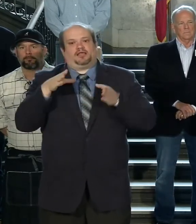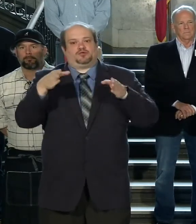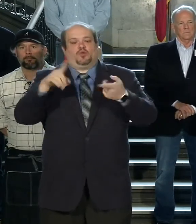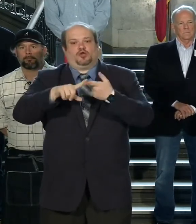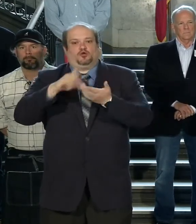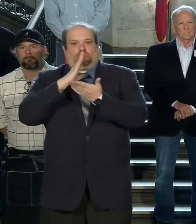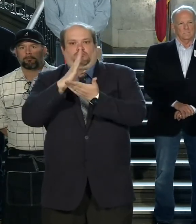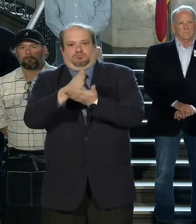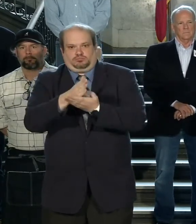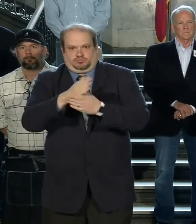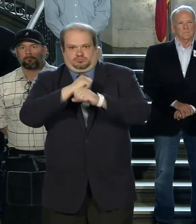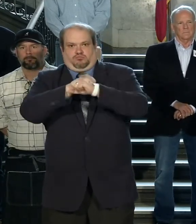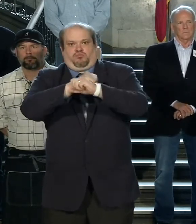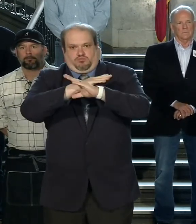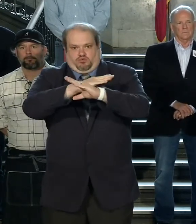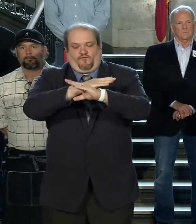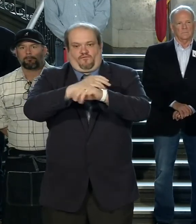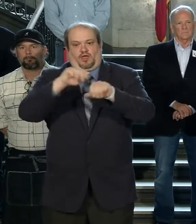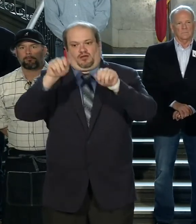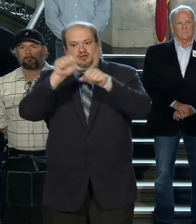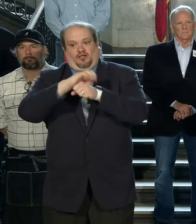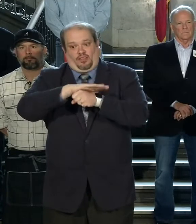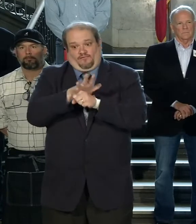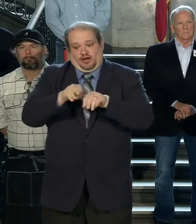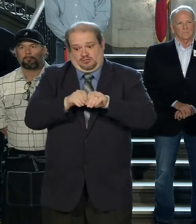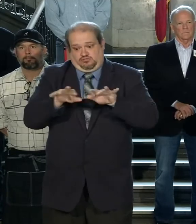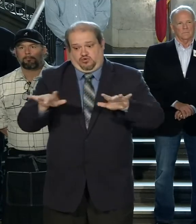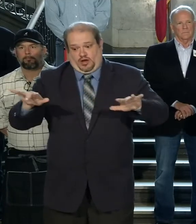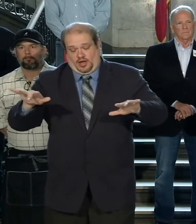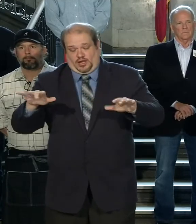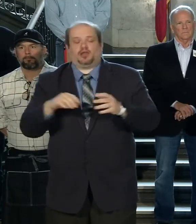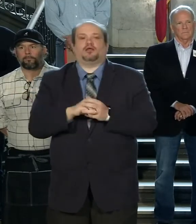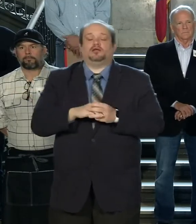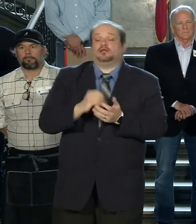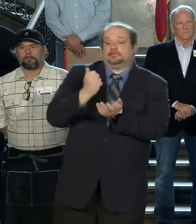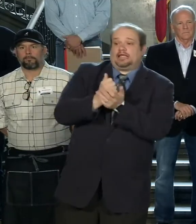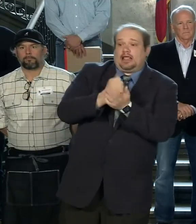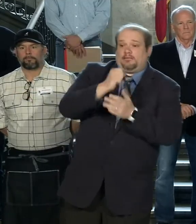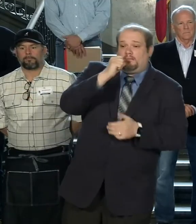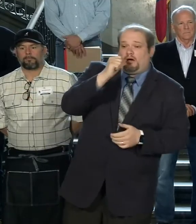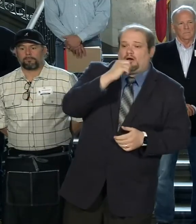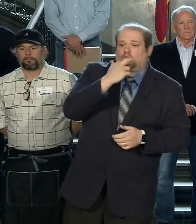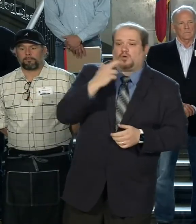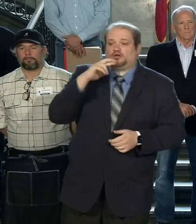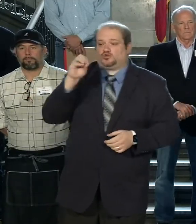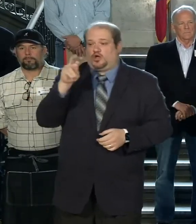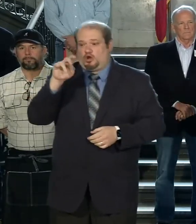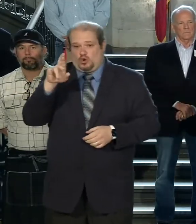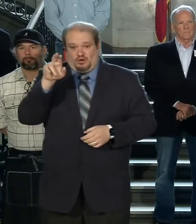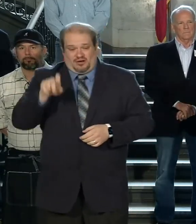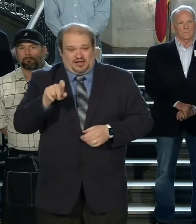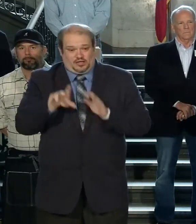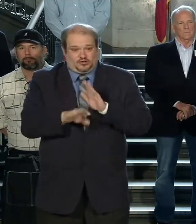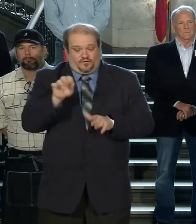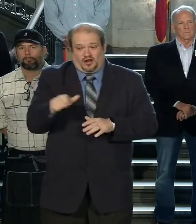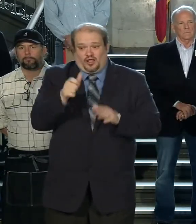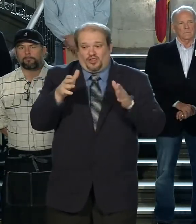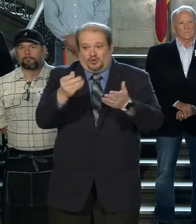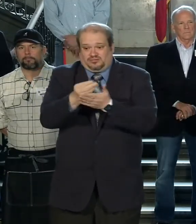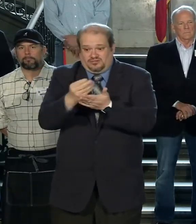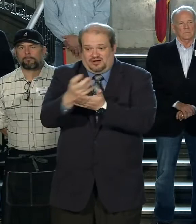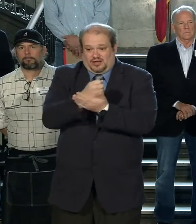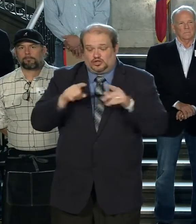from spreading. In order to assist restaurant and bar owners that may need to find other means of revenue